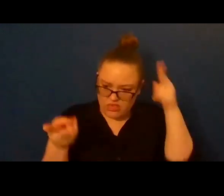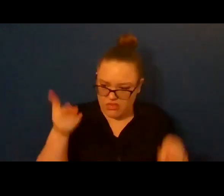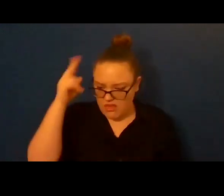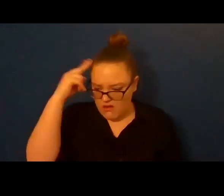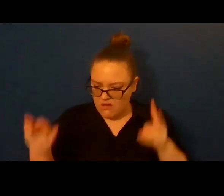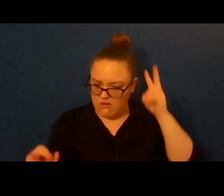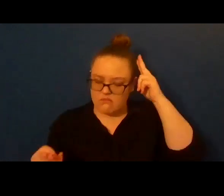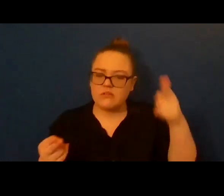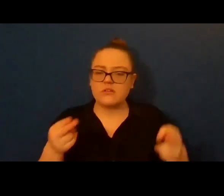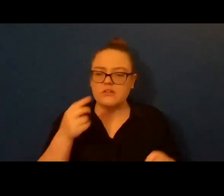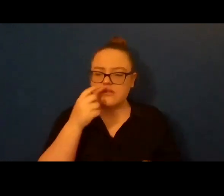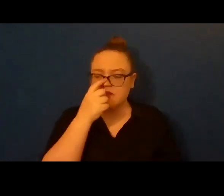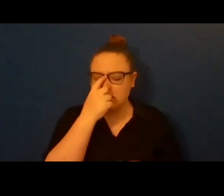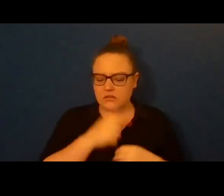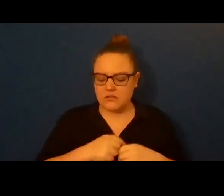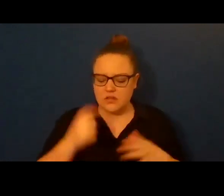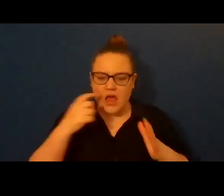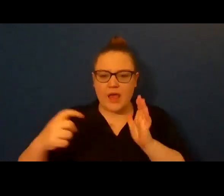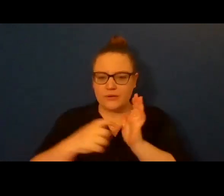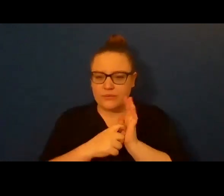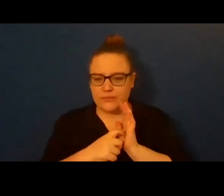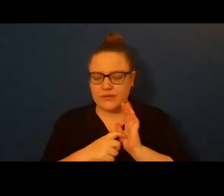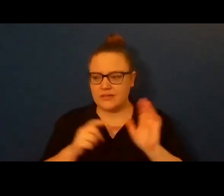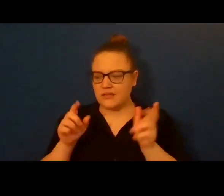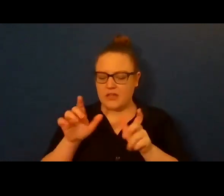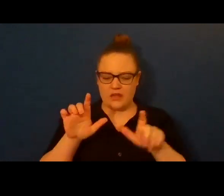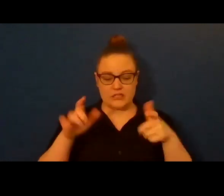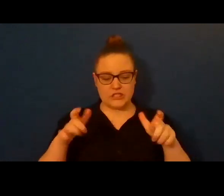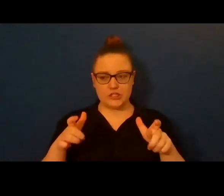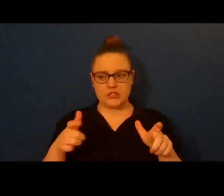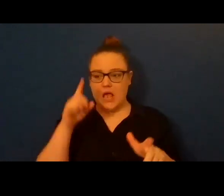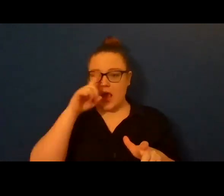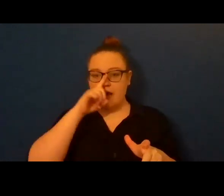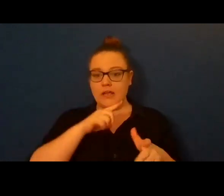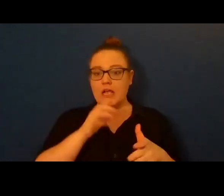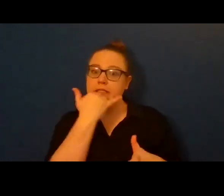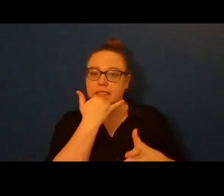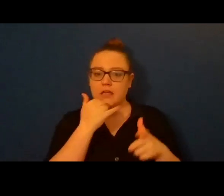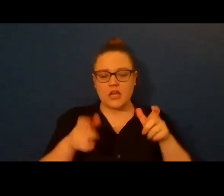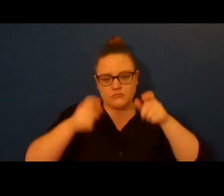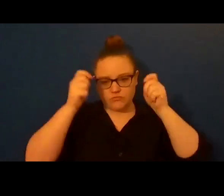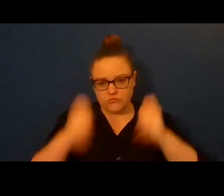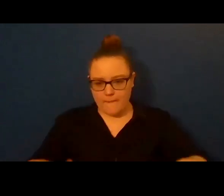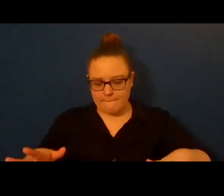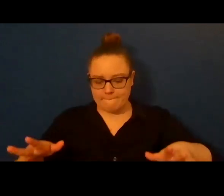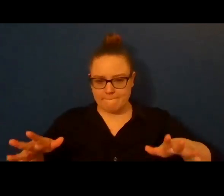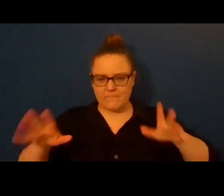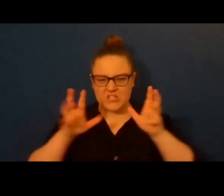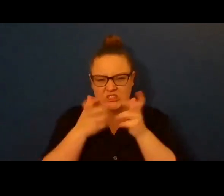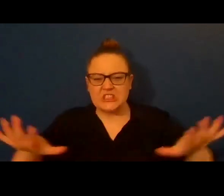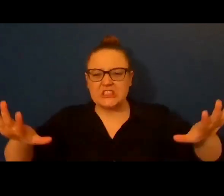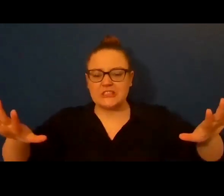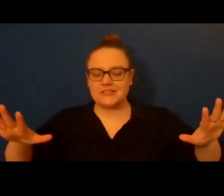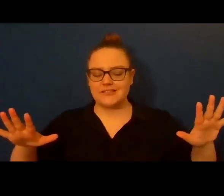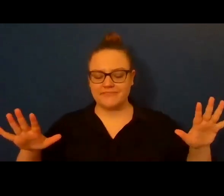bloody on the kitchen floor. Here is my body. Spiked adrenaline. Skewed temporal perspective and high